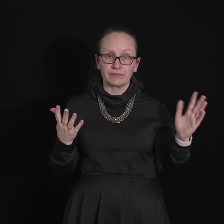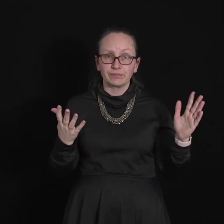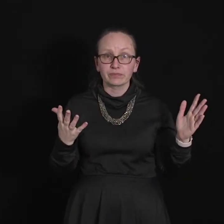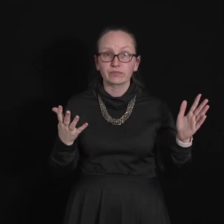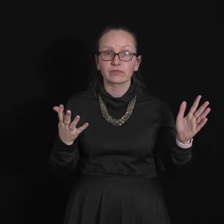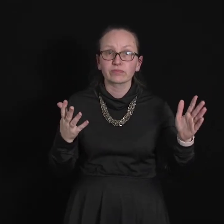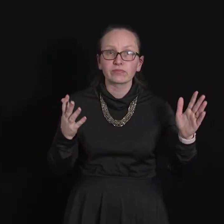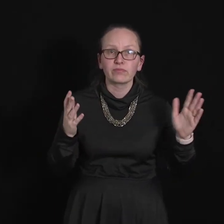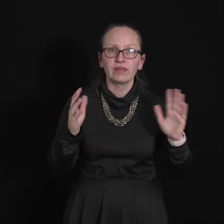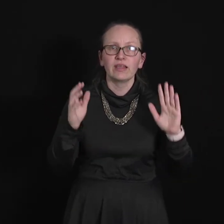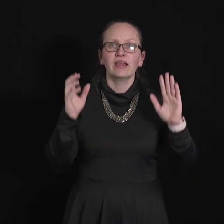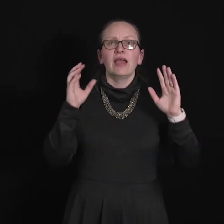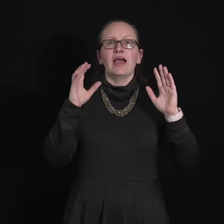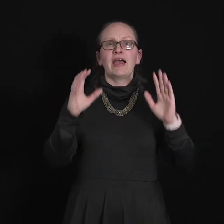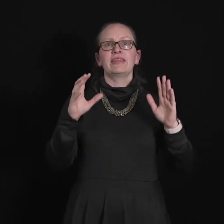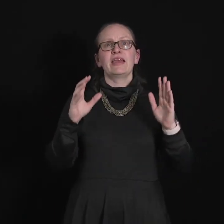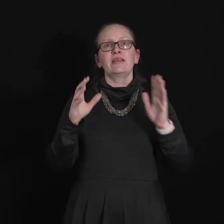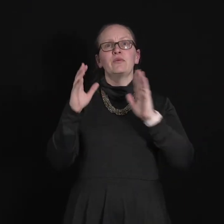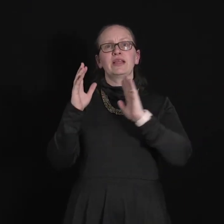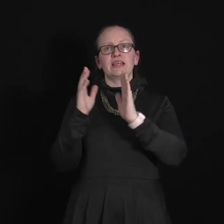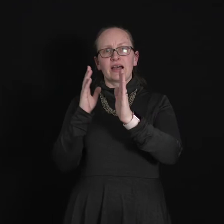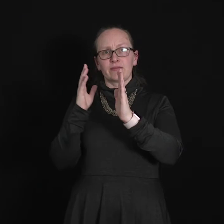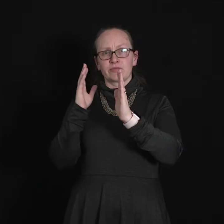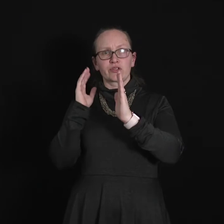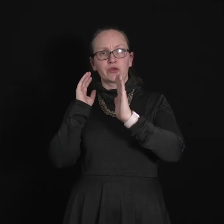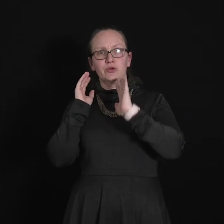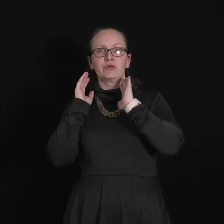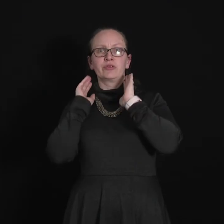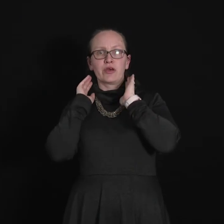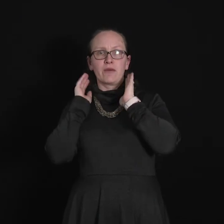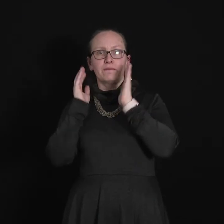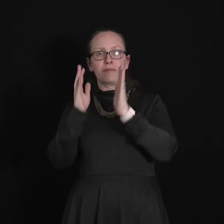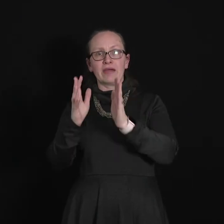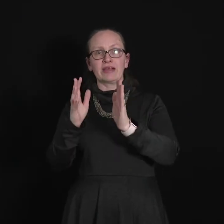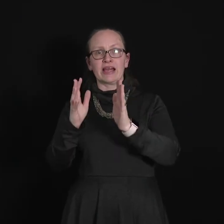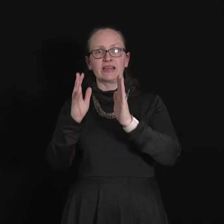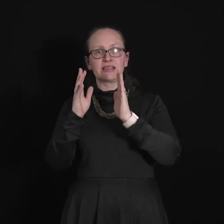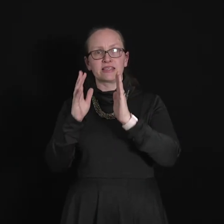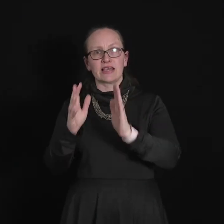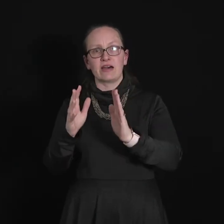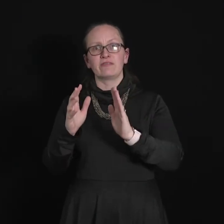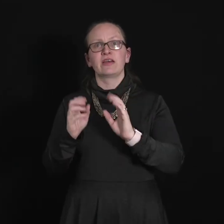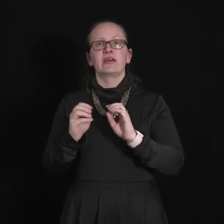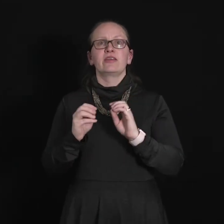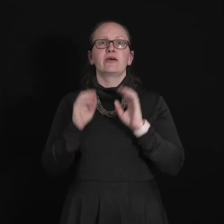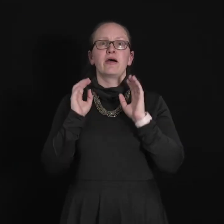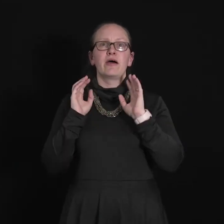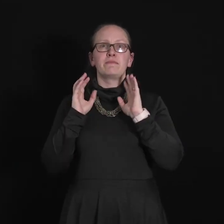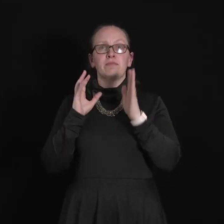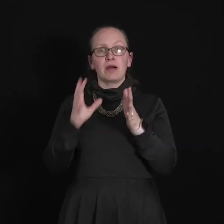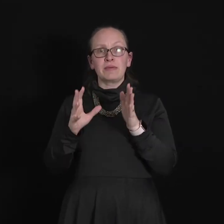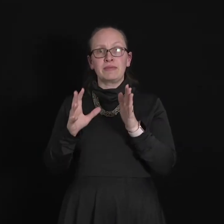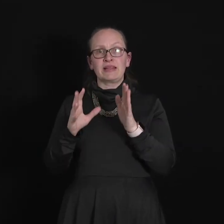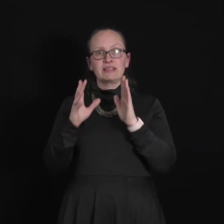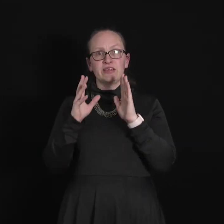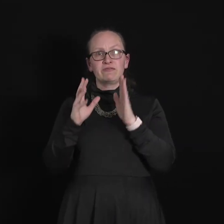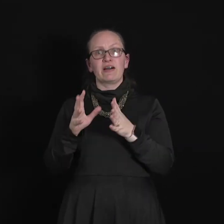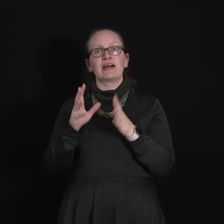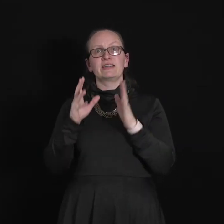and then when it comes to the barrier itself the probability of finding